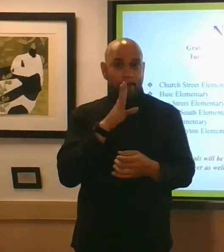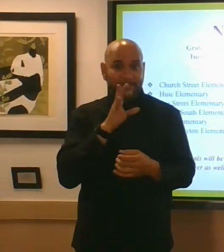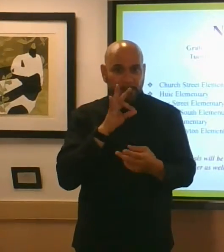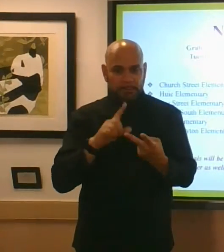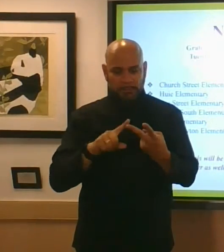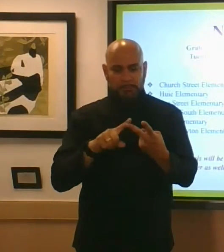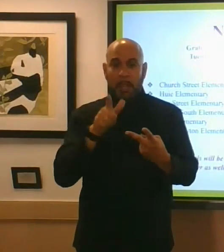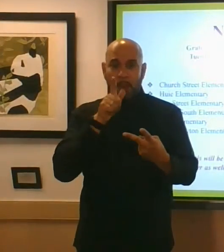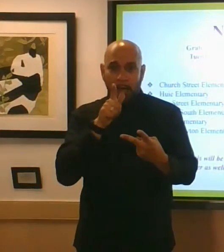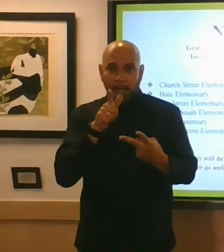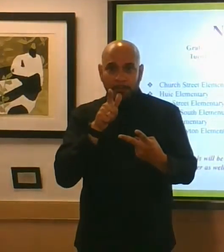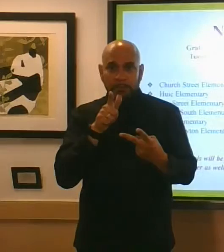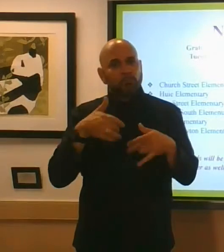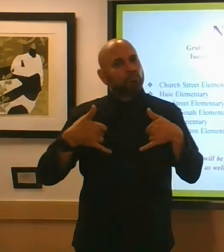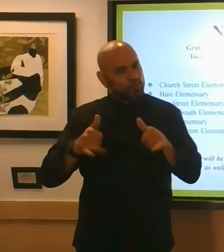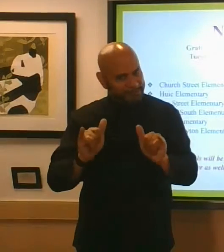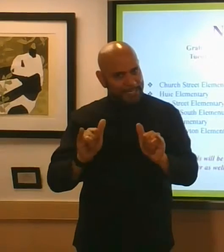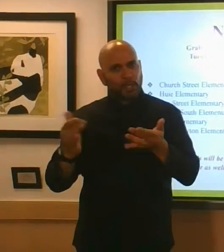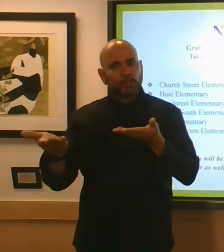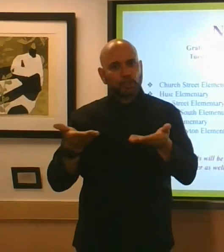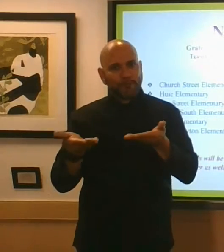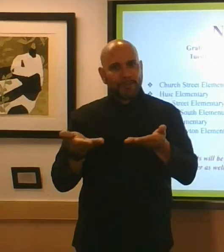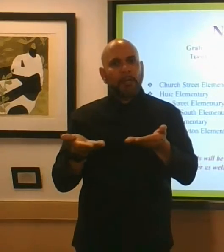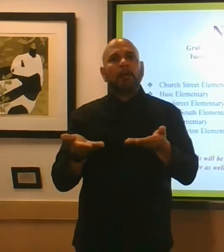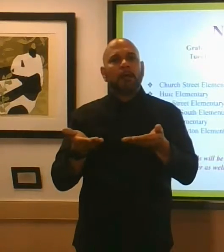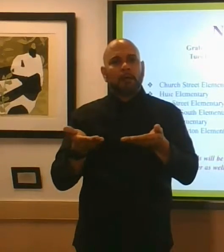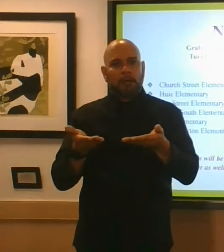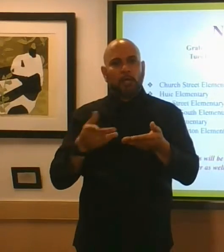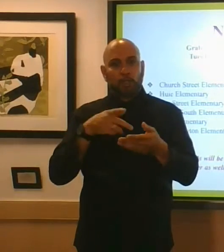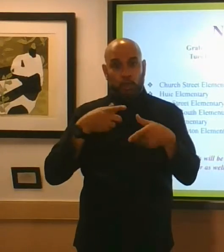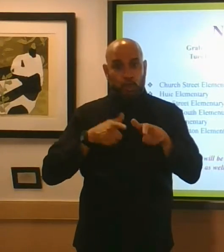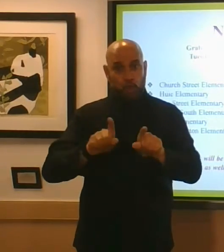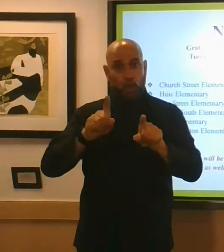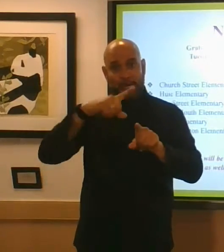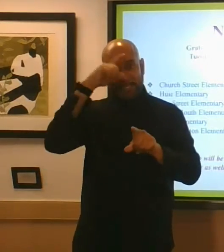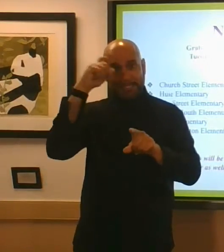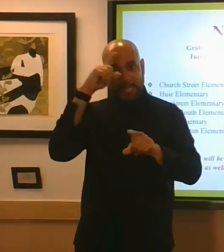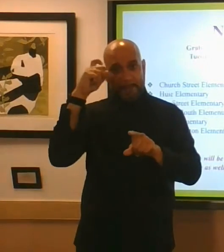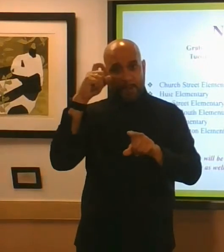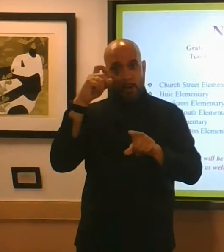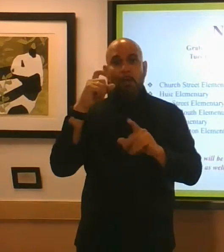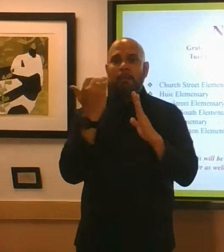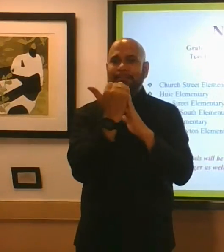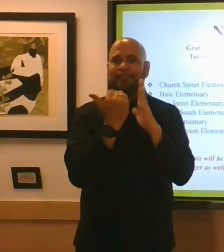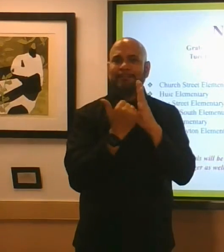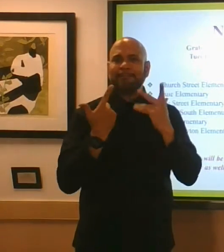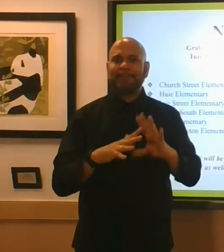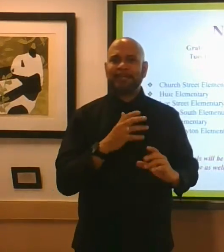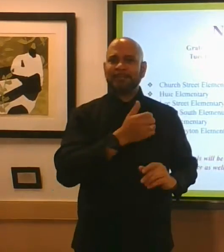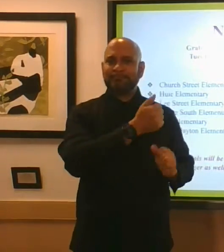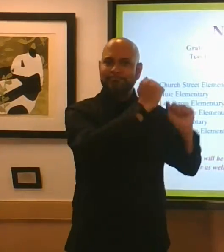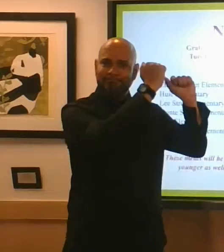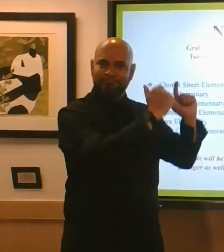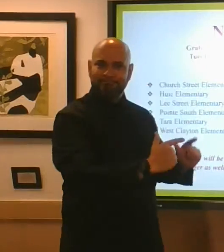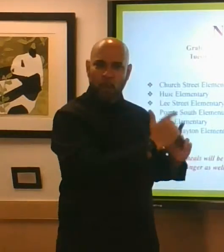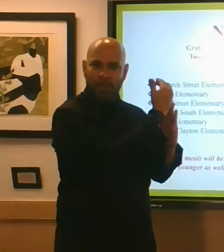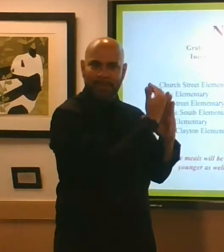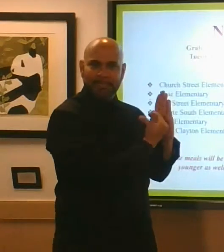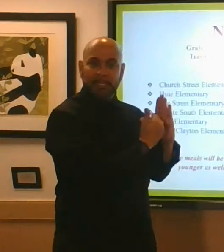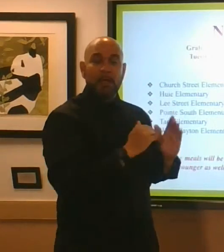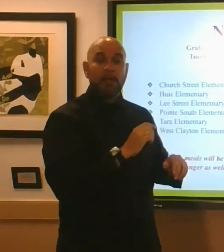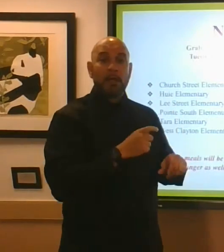we are still serving meals throughout the summer until july 24th the sites are listed from 9 a.m to 12 p.m